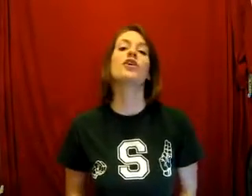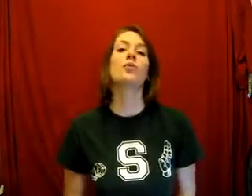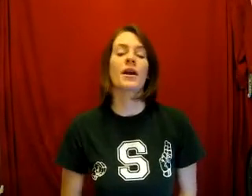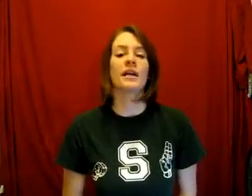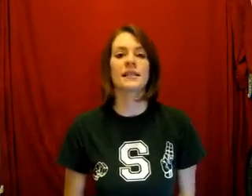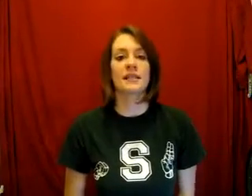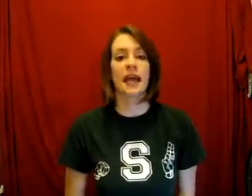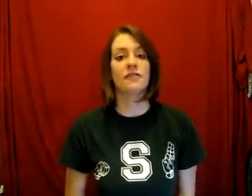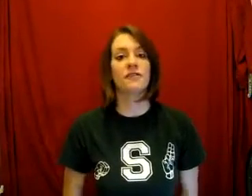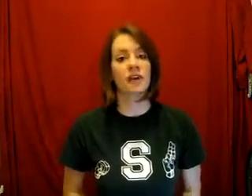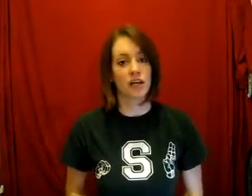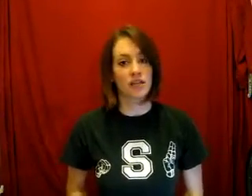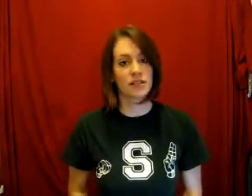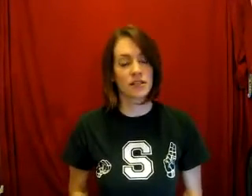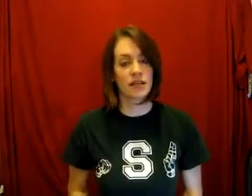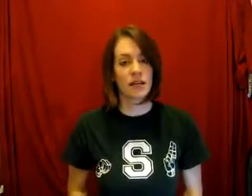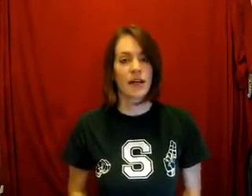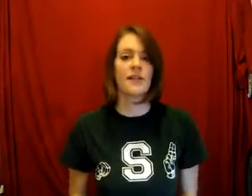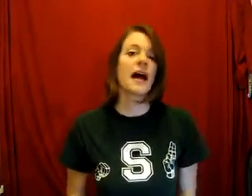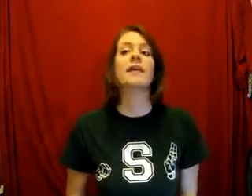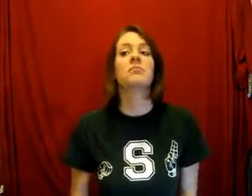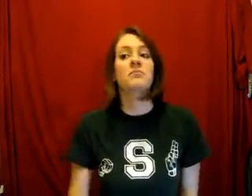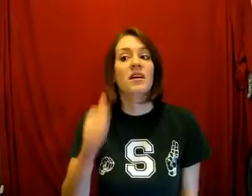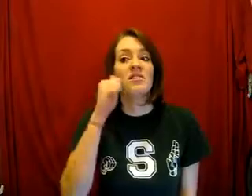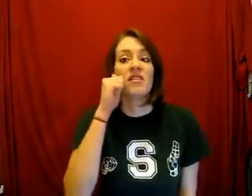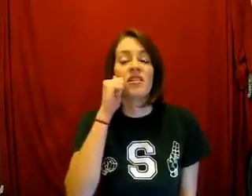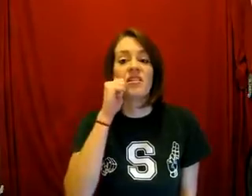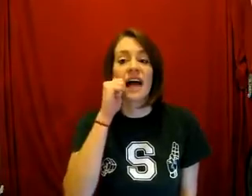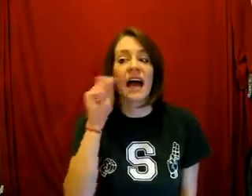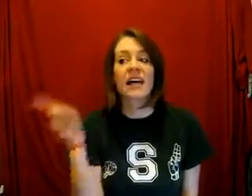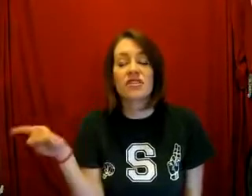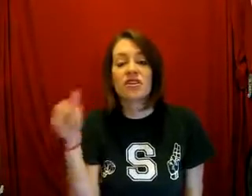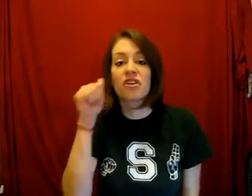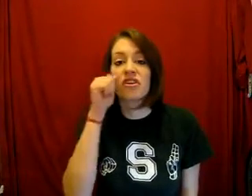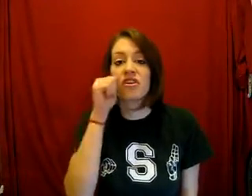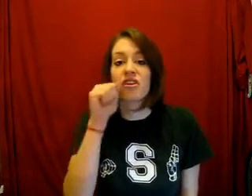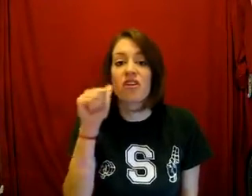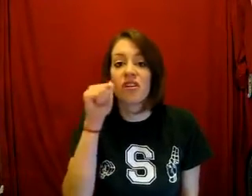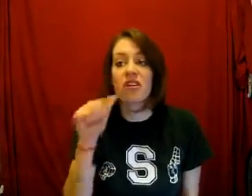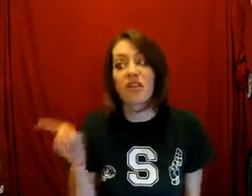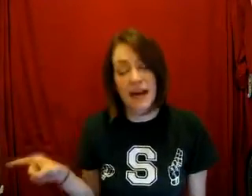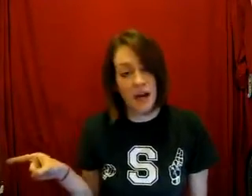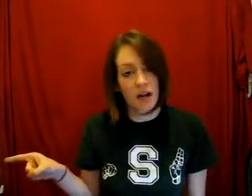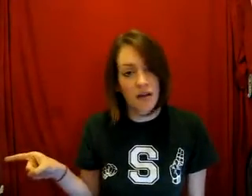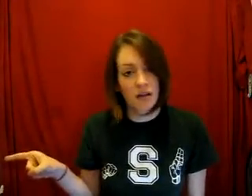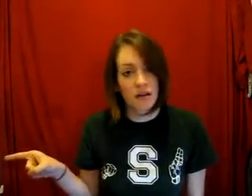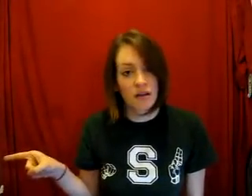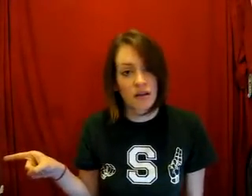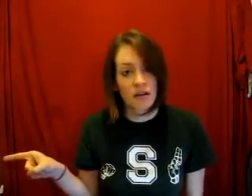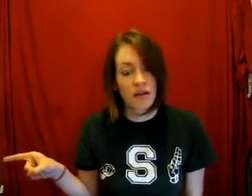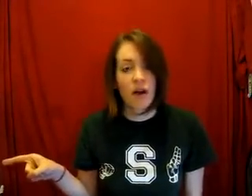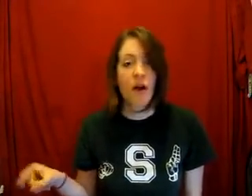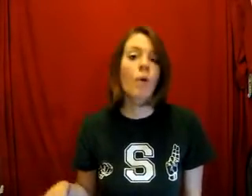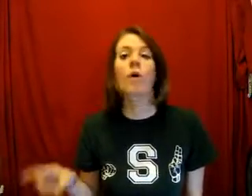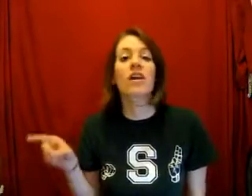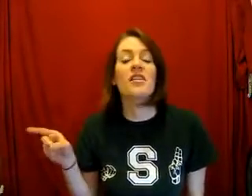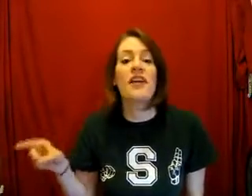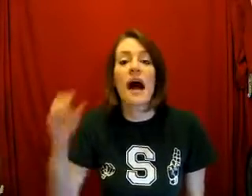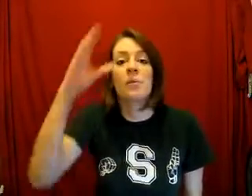you'd want to indicate first that that girl there, or that